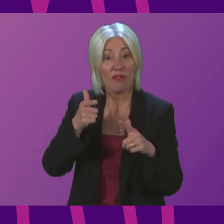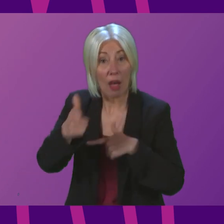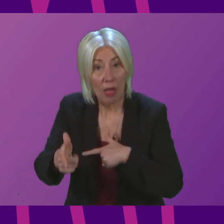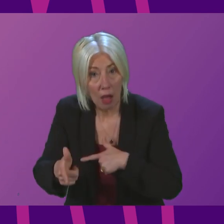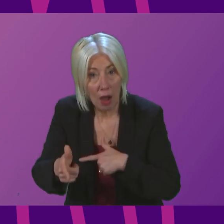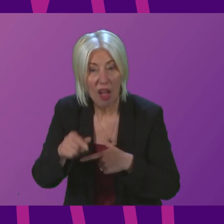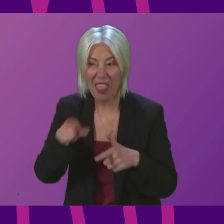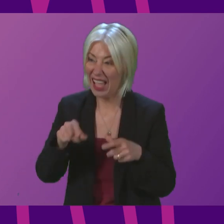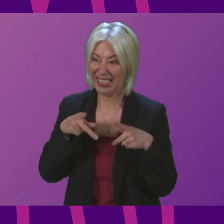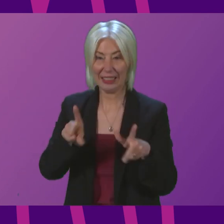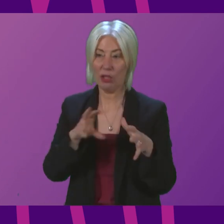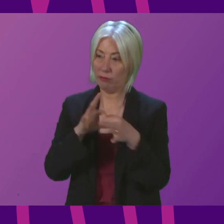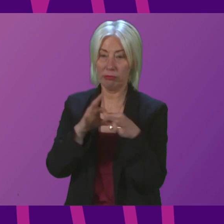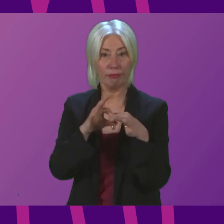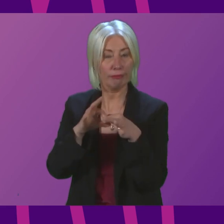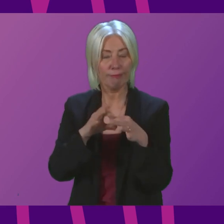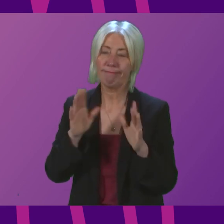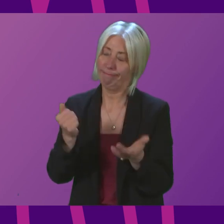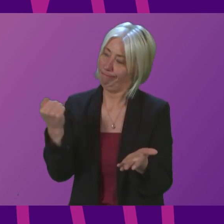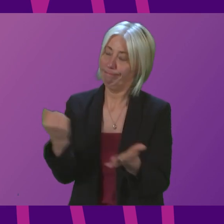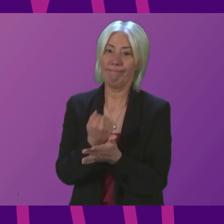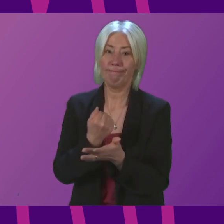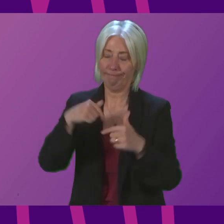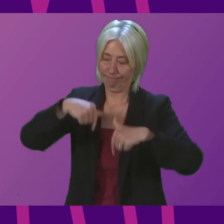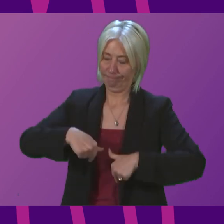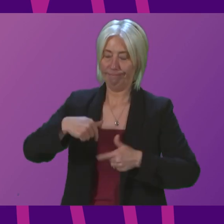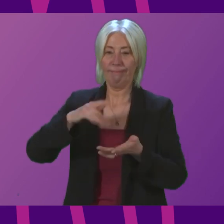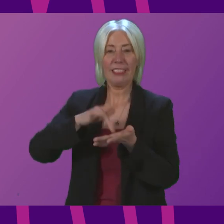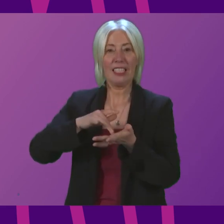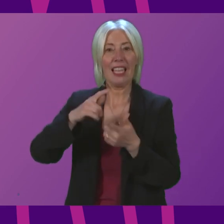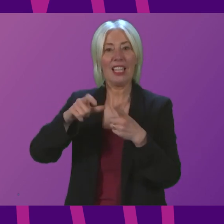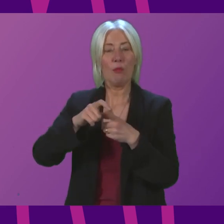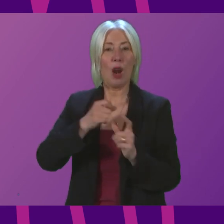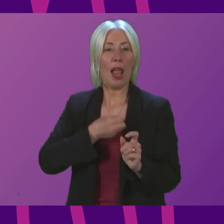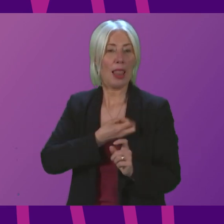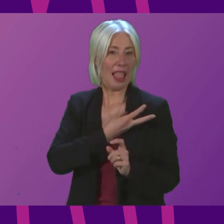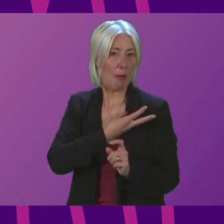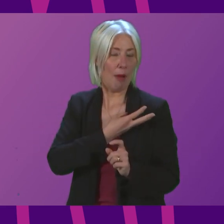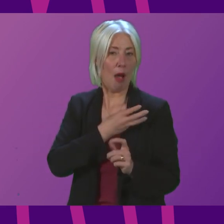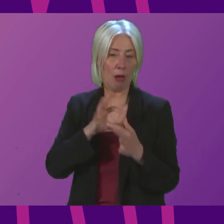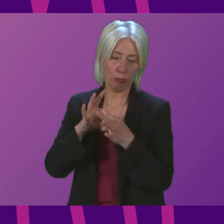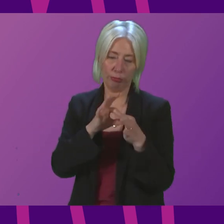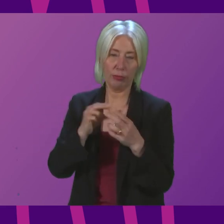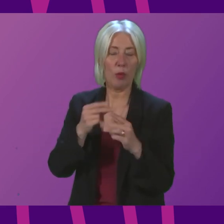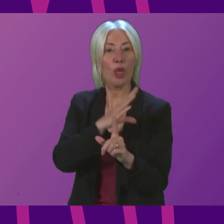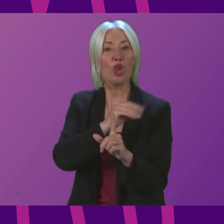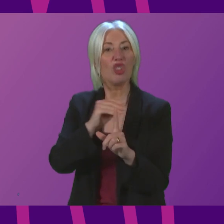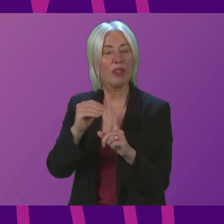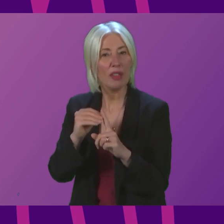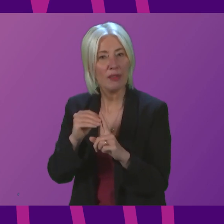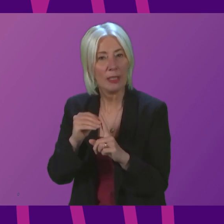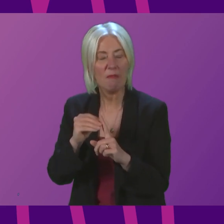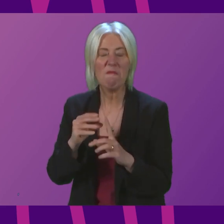to this type of collaboration. And I am only sorry that in the City of Edinburgh, the Labour Party's collaboration with the Conservative Party